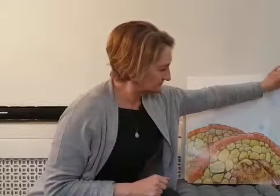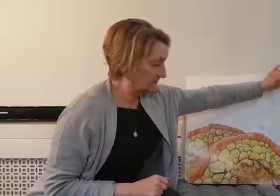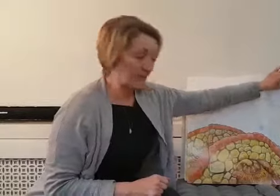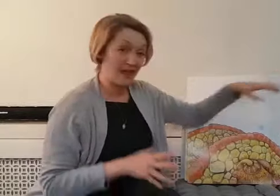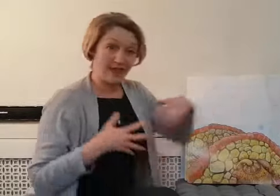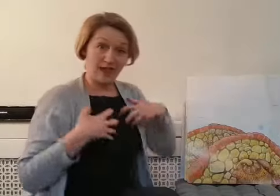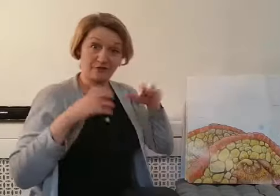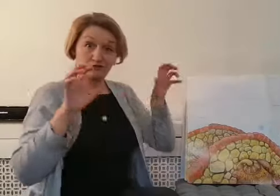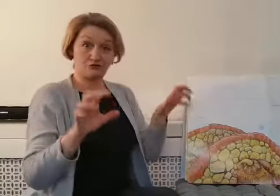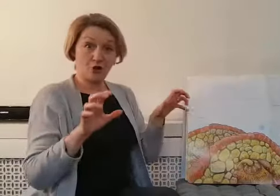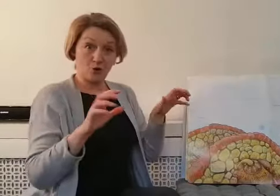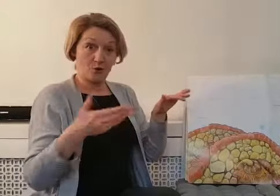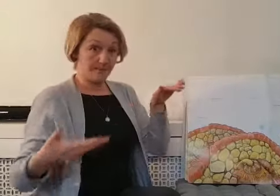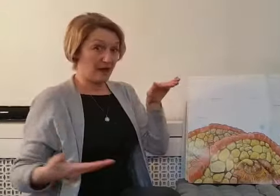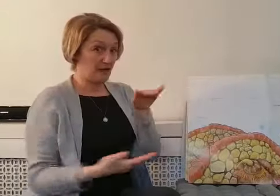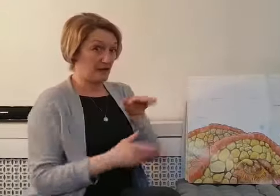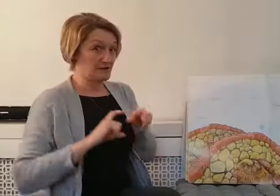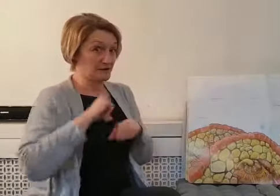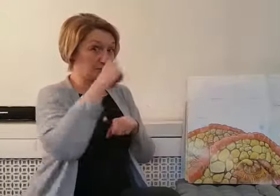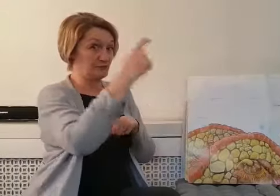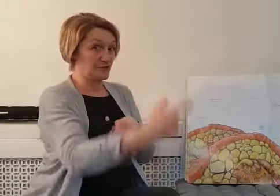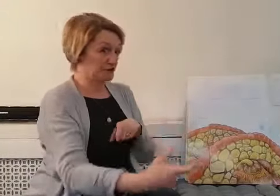And the troll went back under the bridge.